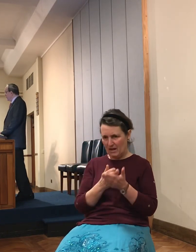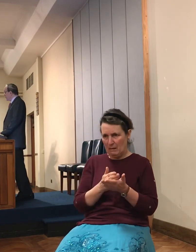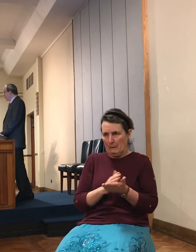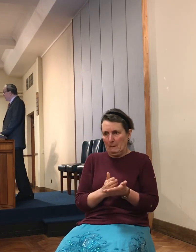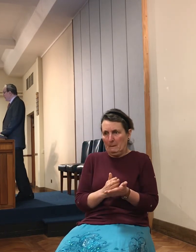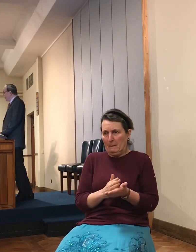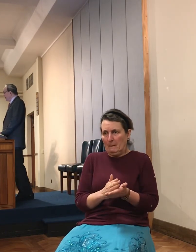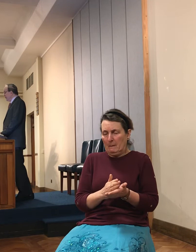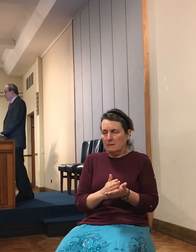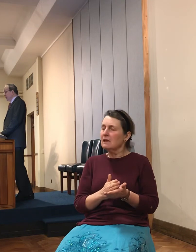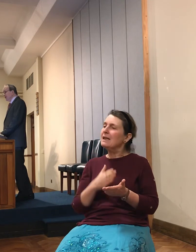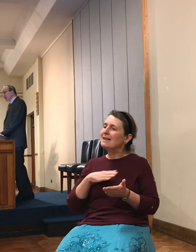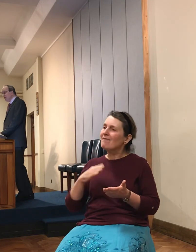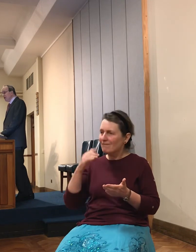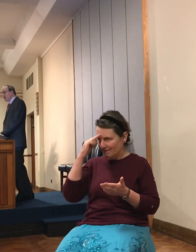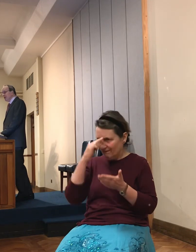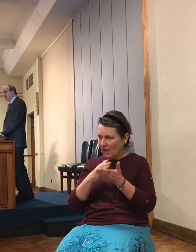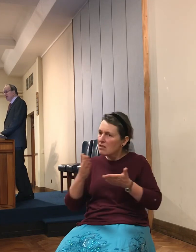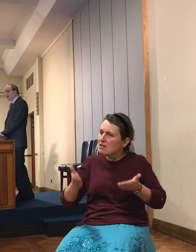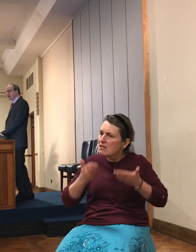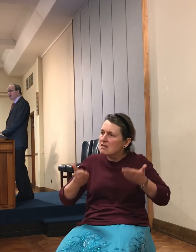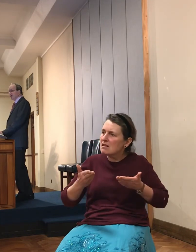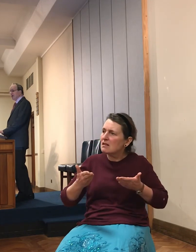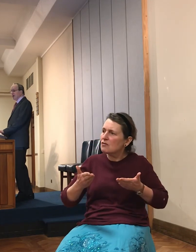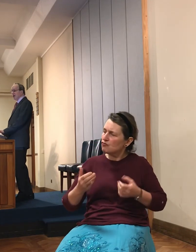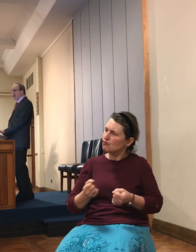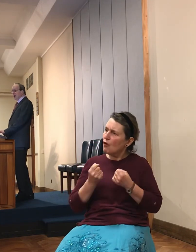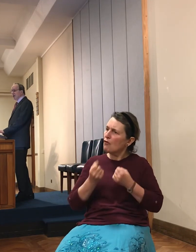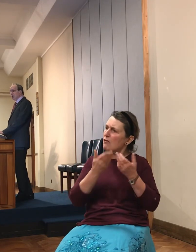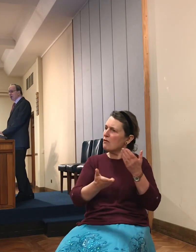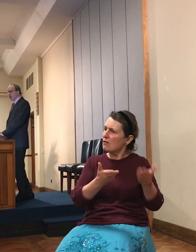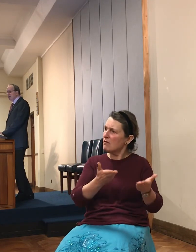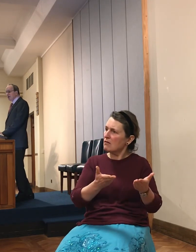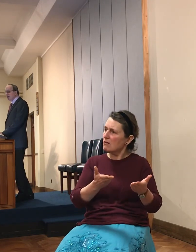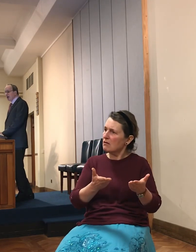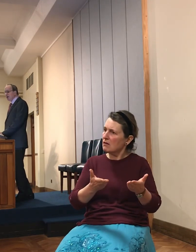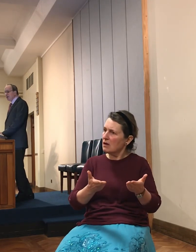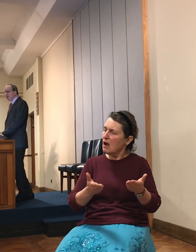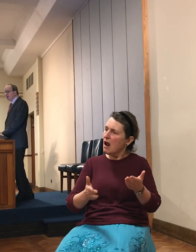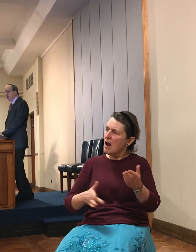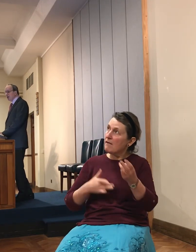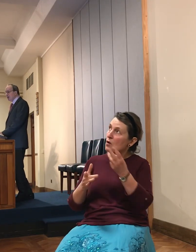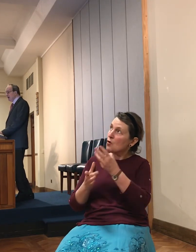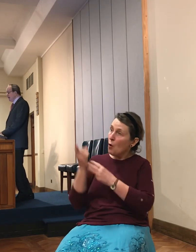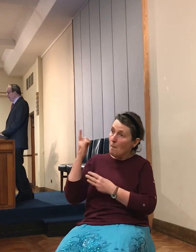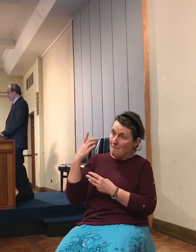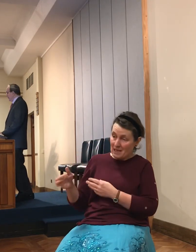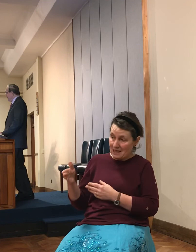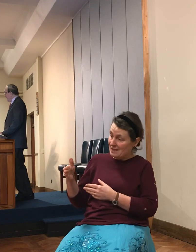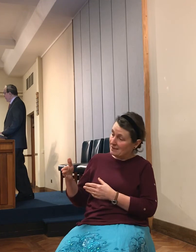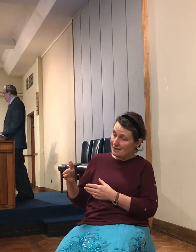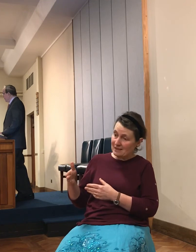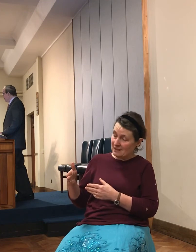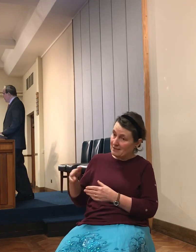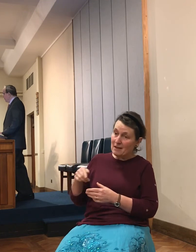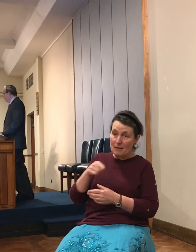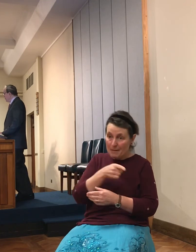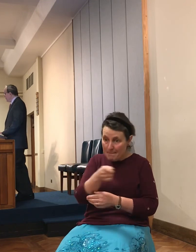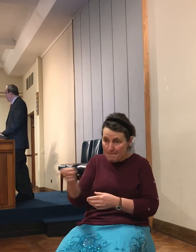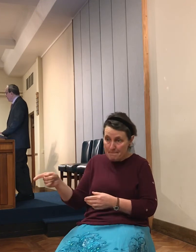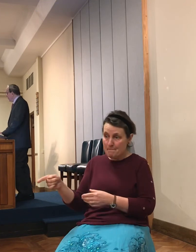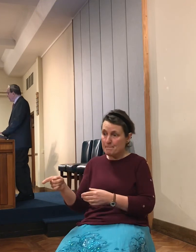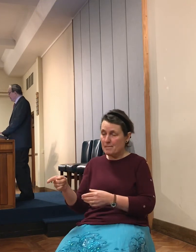have their faith strengthened. the living God did this. He put them to flight before you. He sent the nail